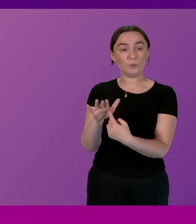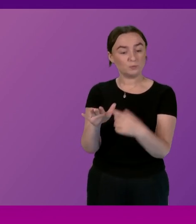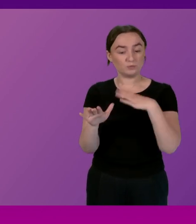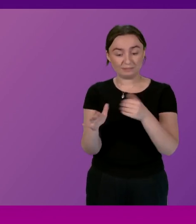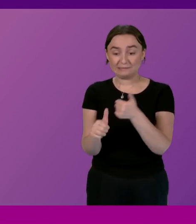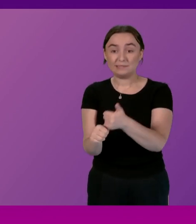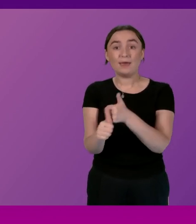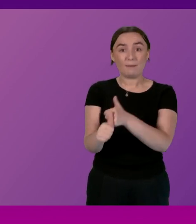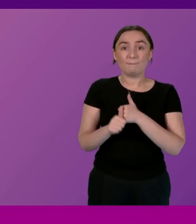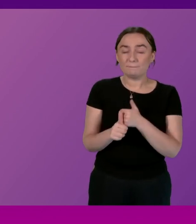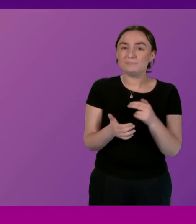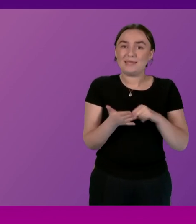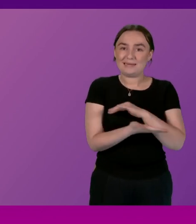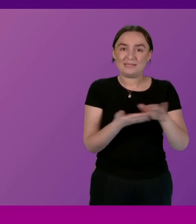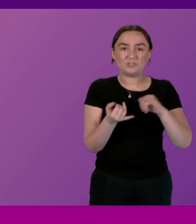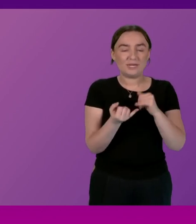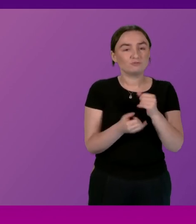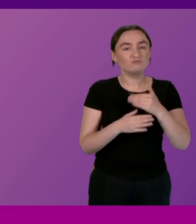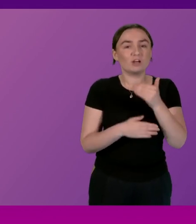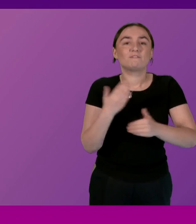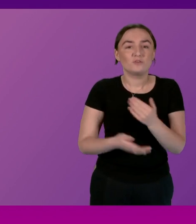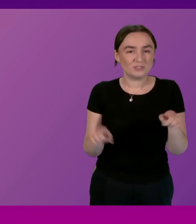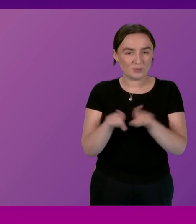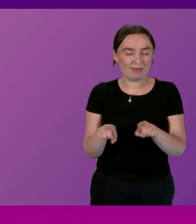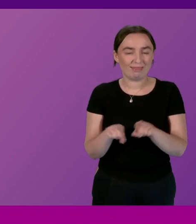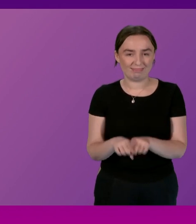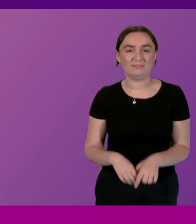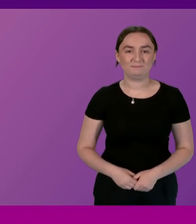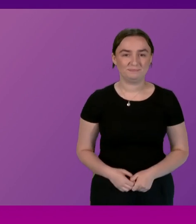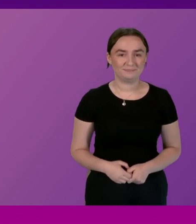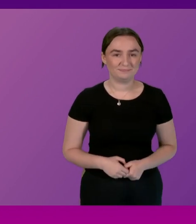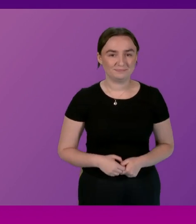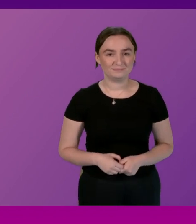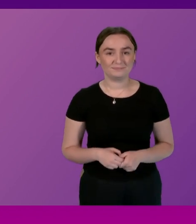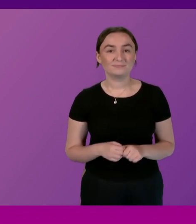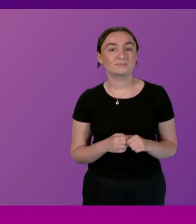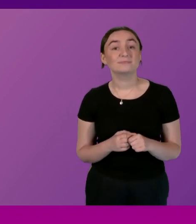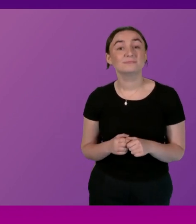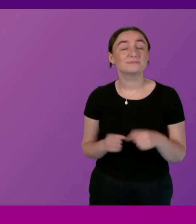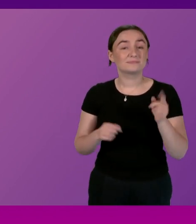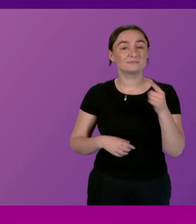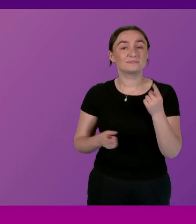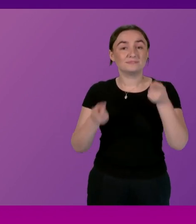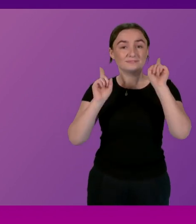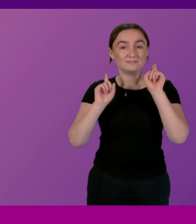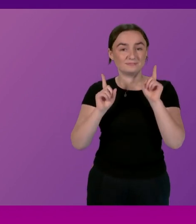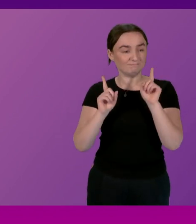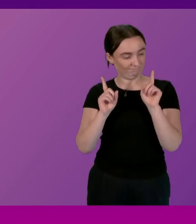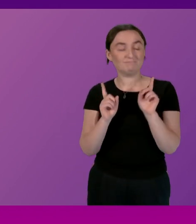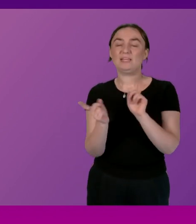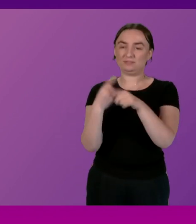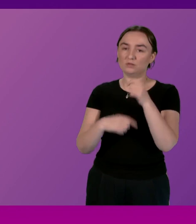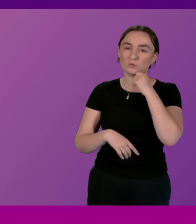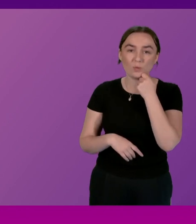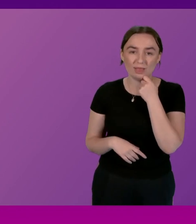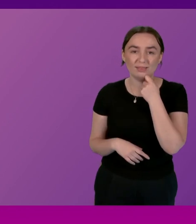with an NHS recovery as well thank the first minister for that answer I'm going to move on to another